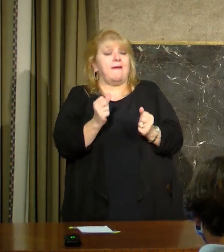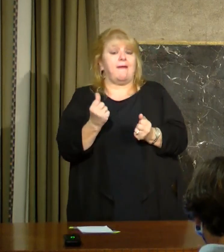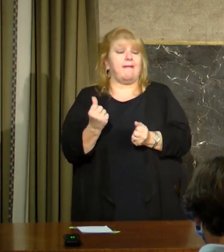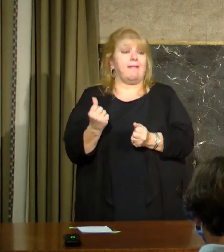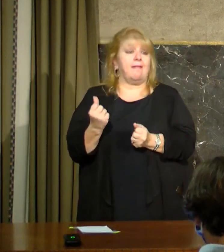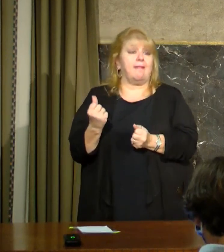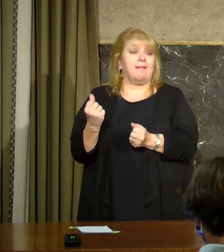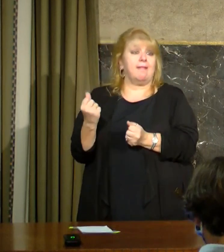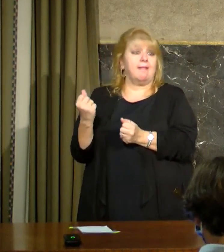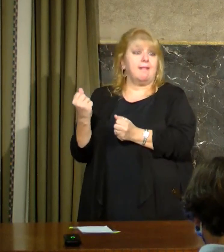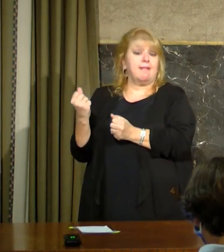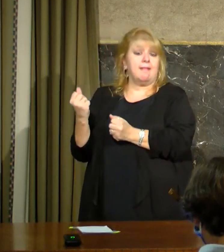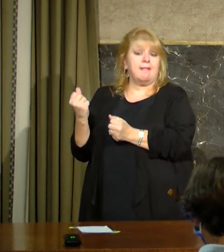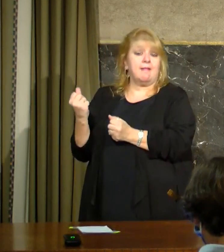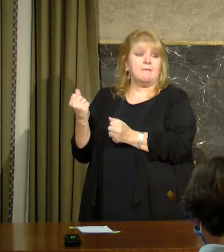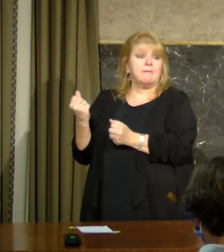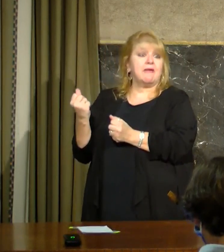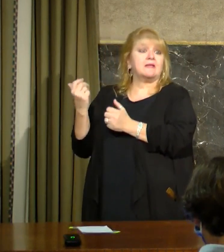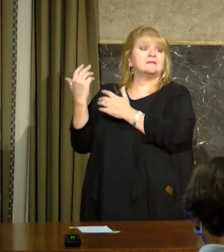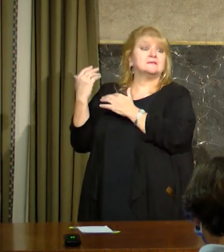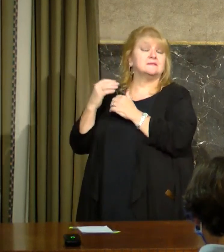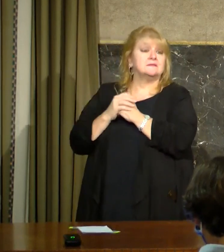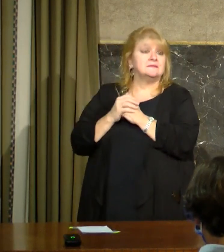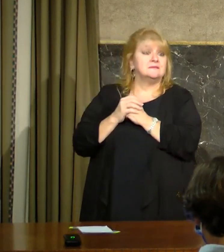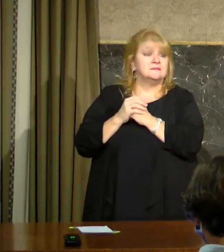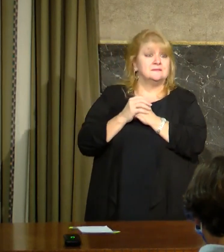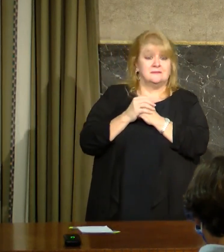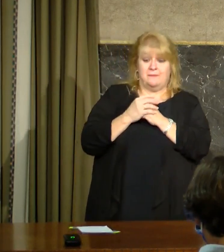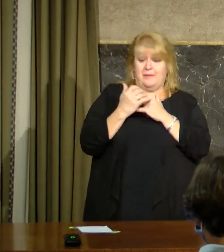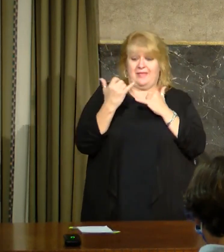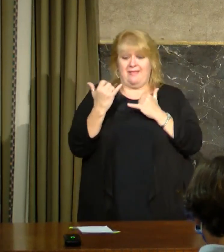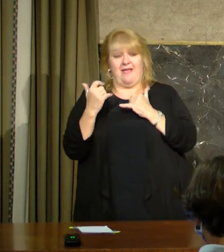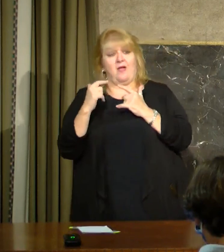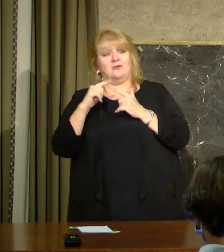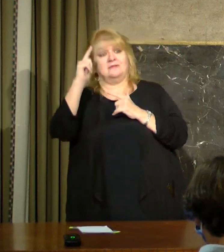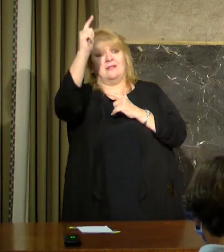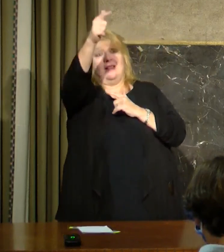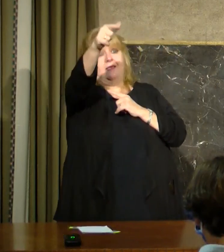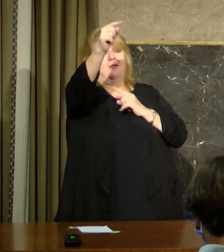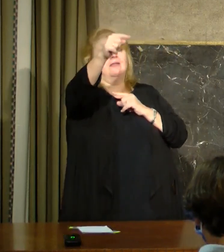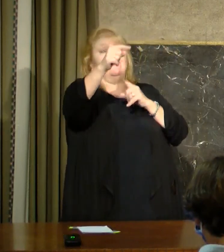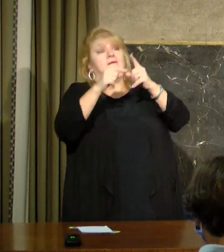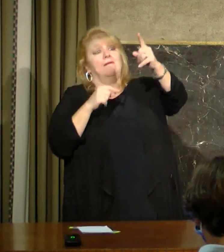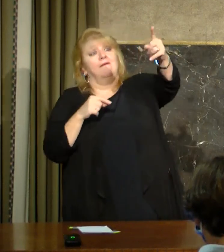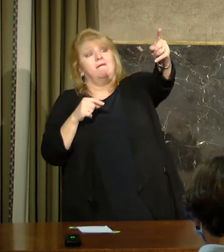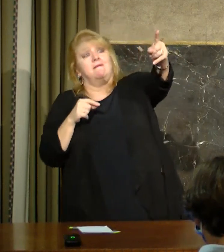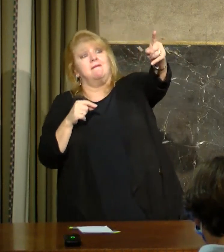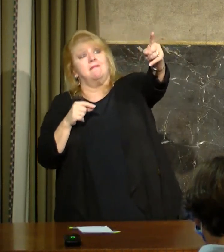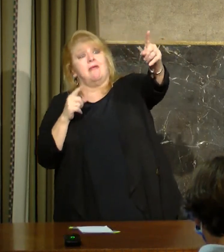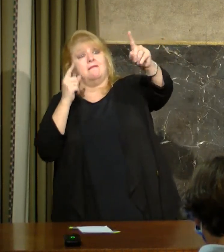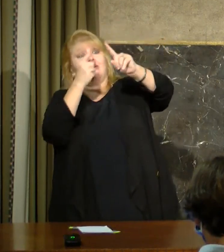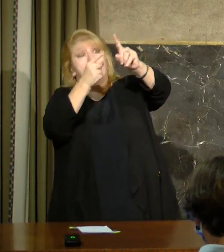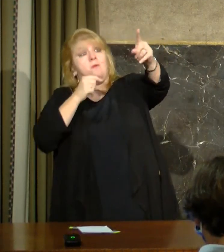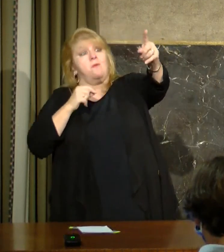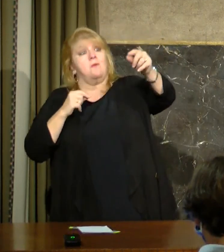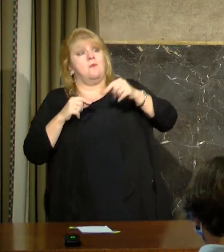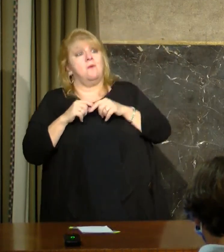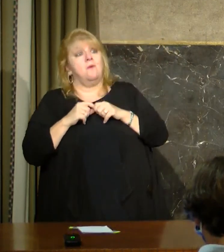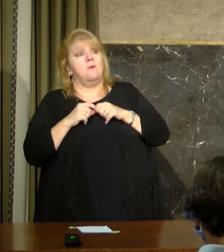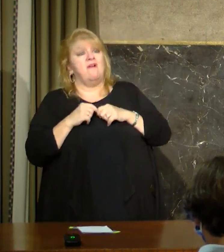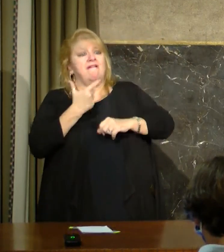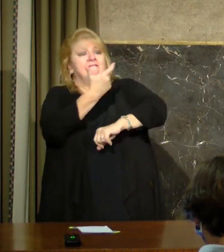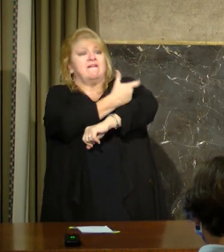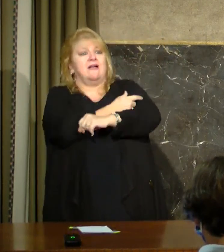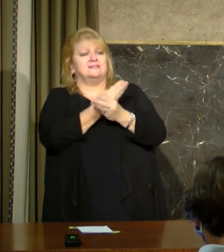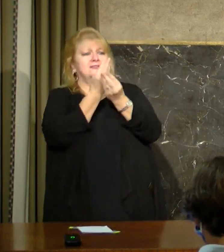But between now and then, for God's sake, understand that the vaccine isn't going to get us out of these immediate problems